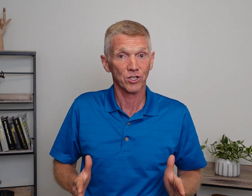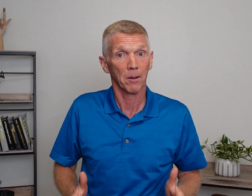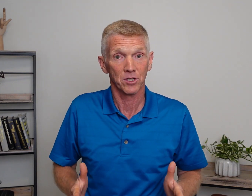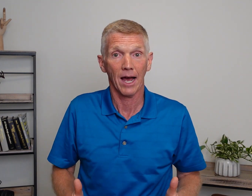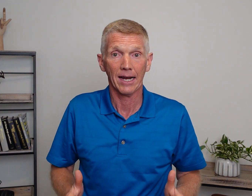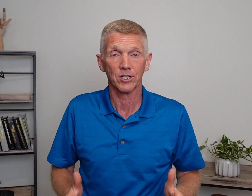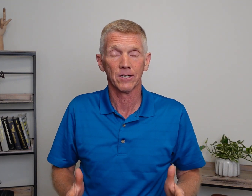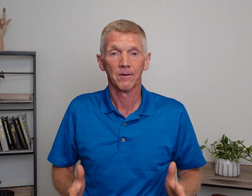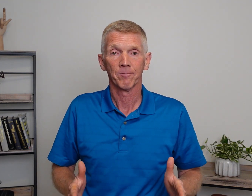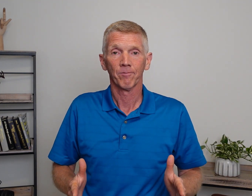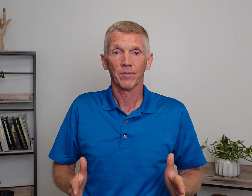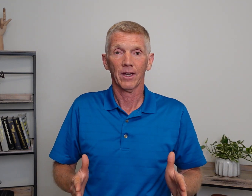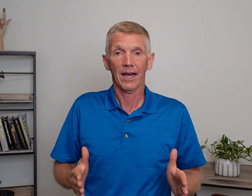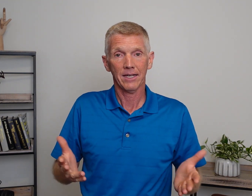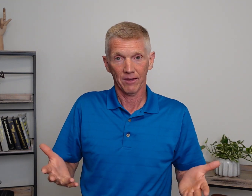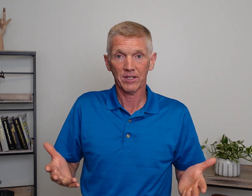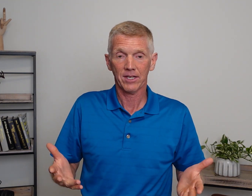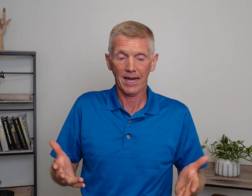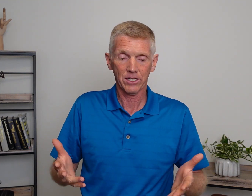some signs. Okay? In this case,